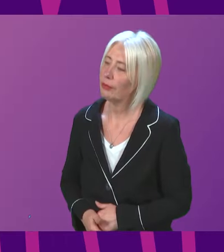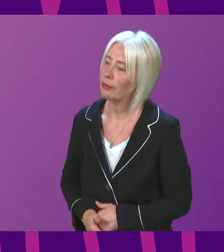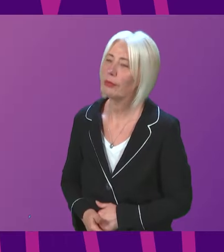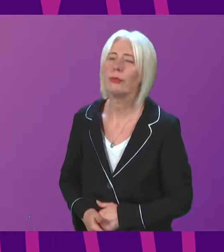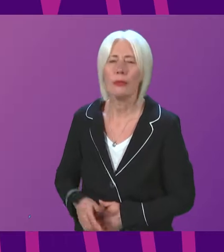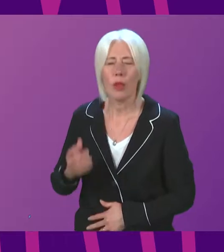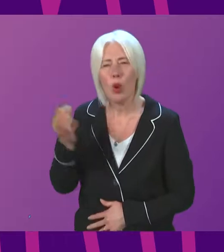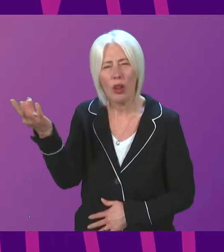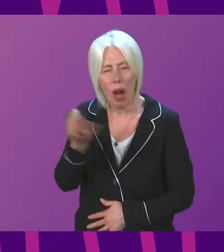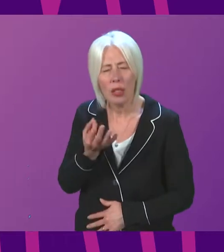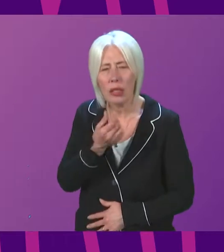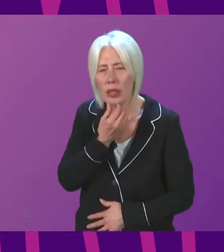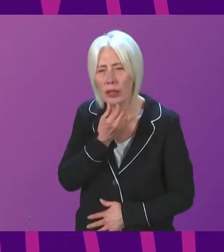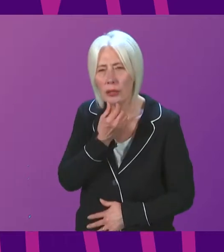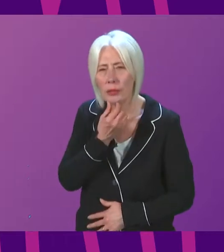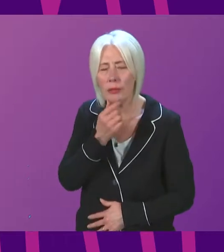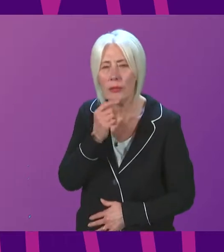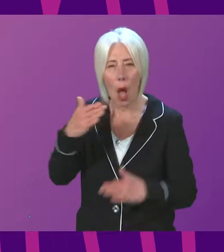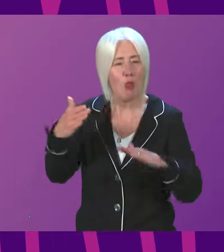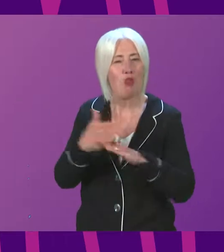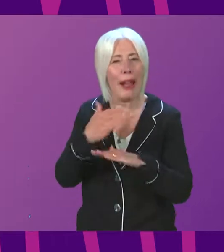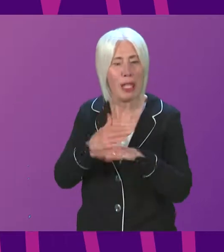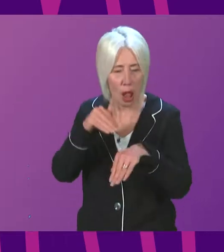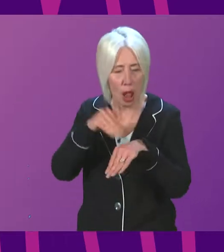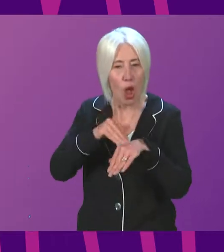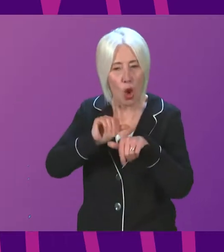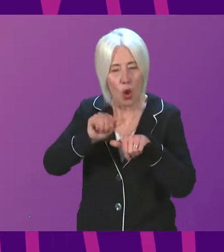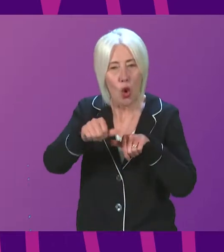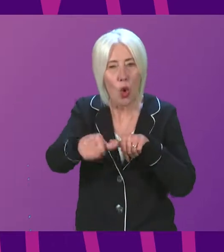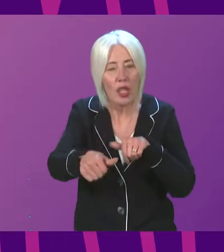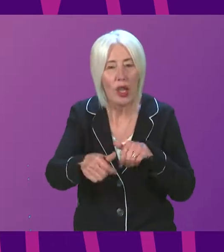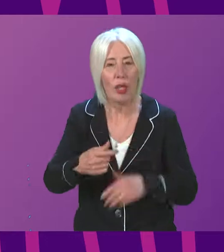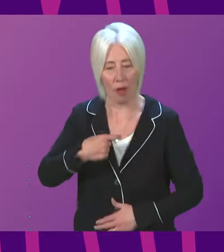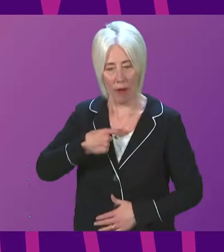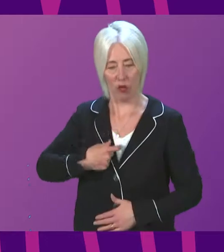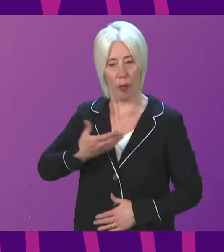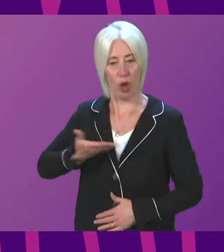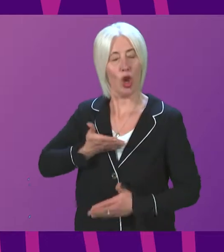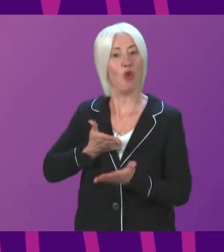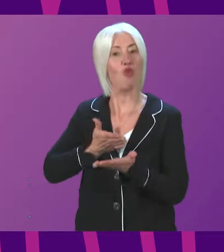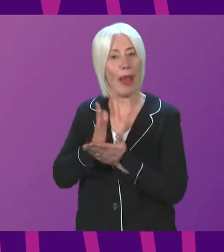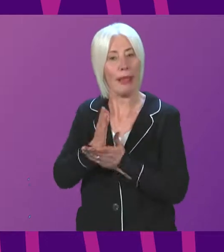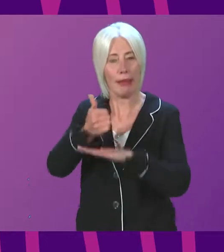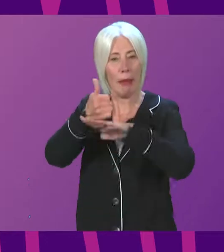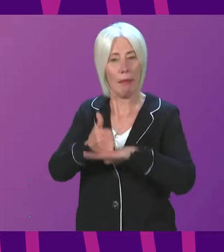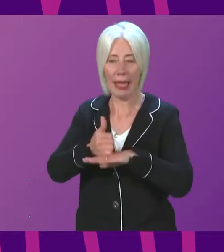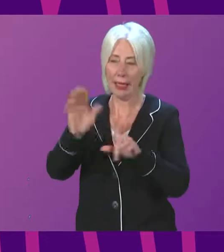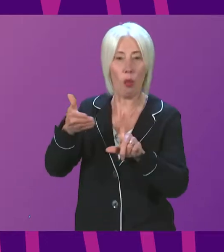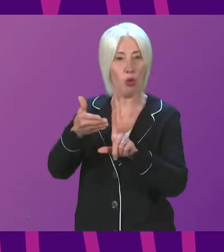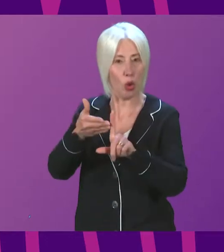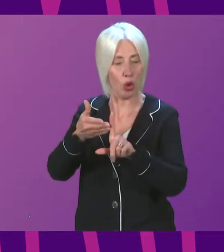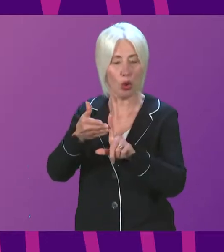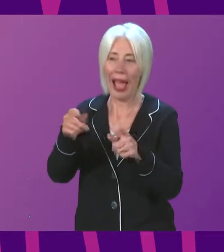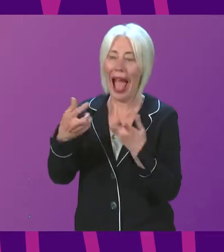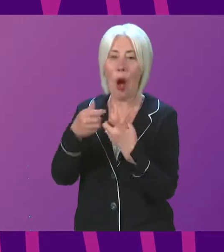Can I ask the Cabinet Secretary what the practical consequences will be of having a human rights-based approach to the inquiry, and how will this approach